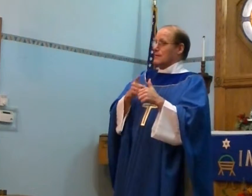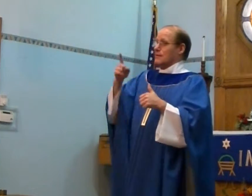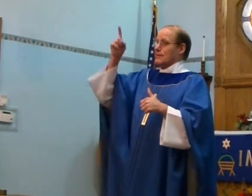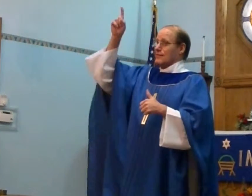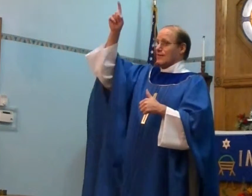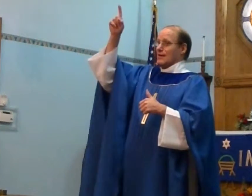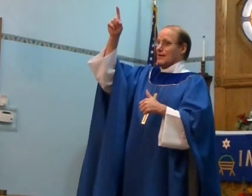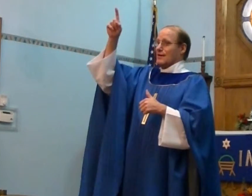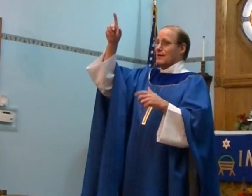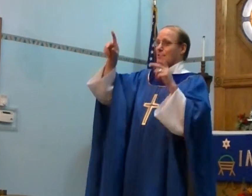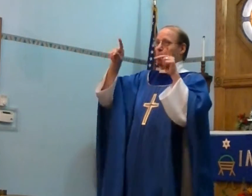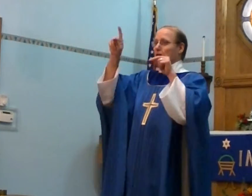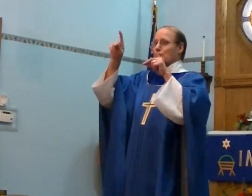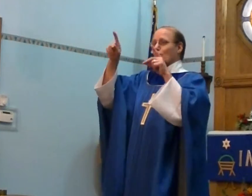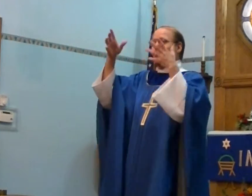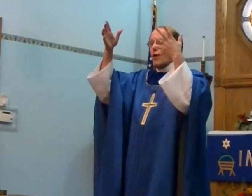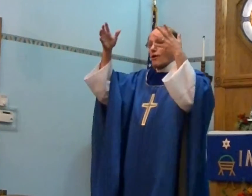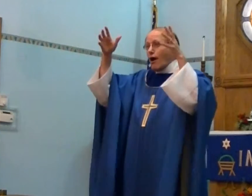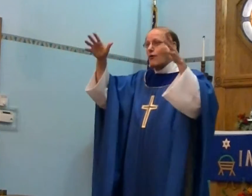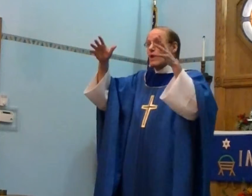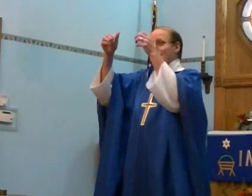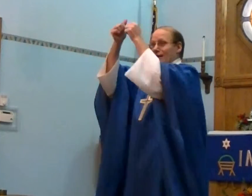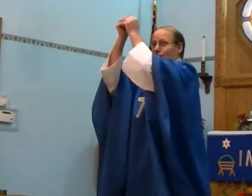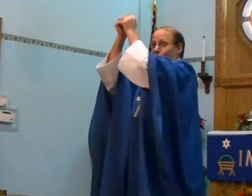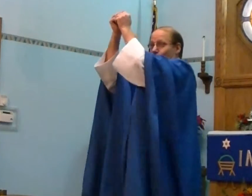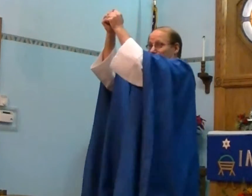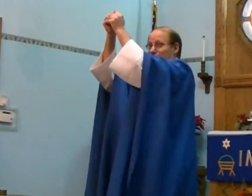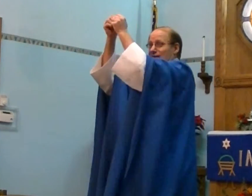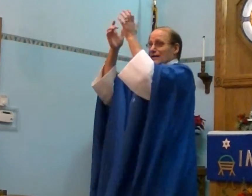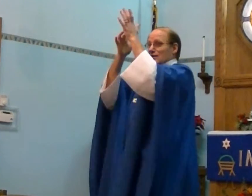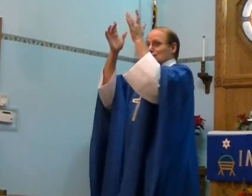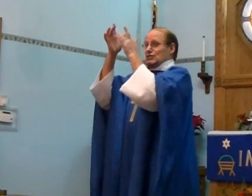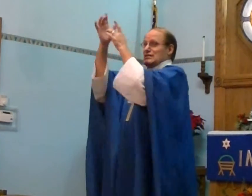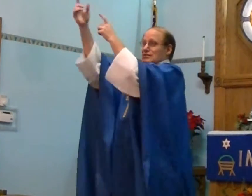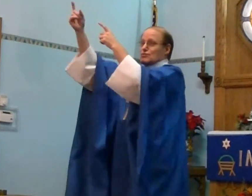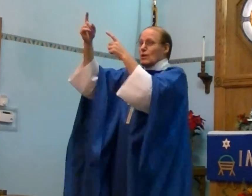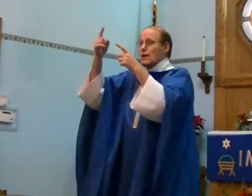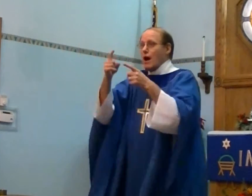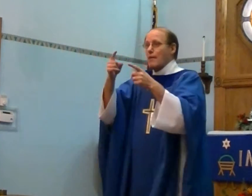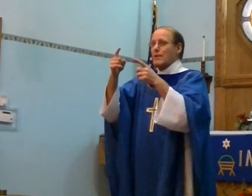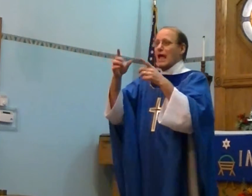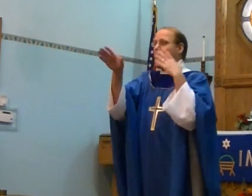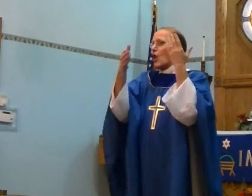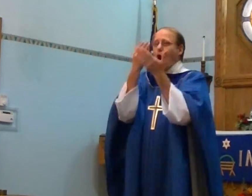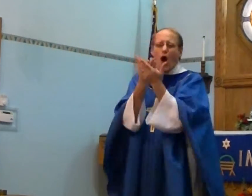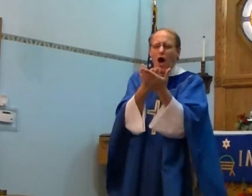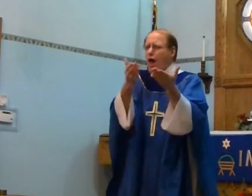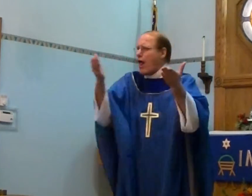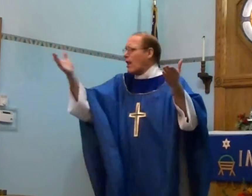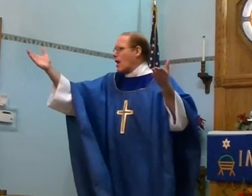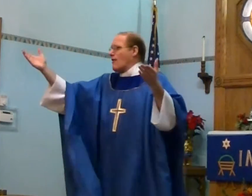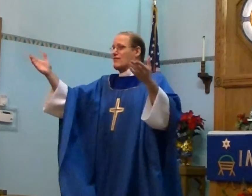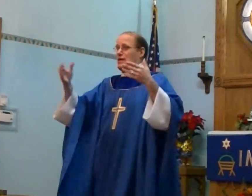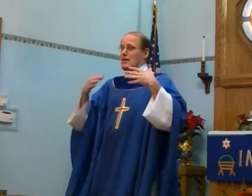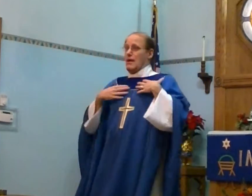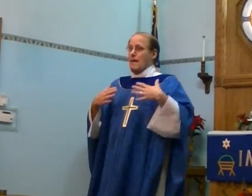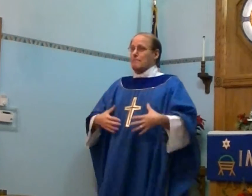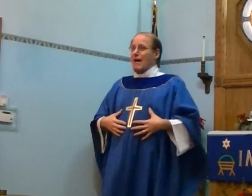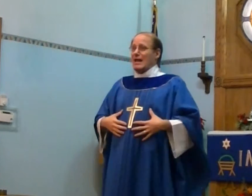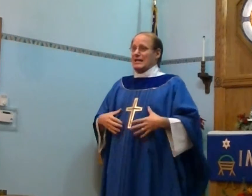the people who are already with Jesus will come and all of the bodies